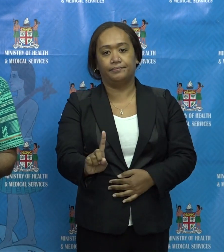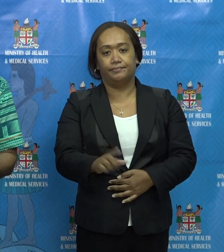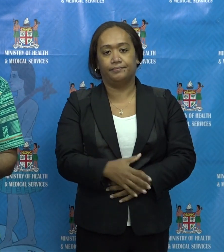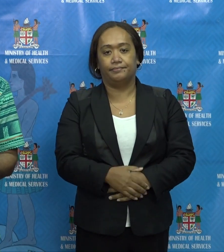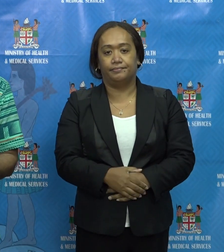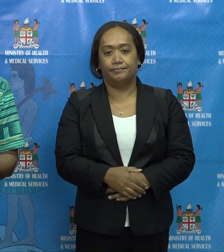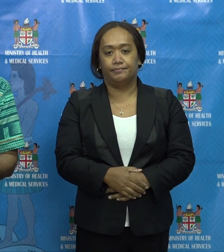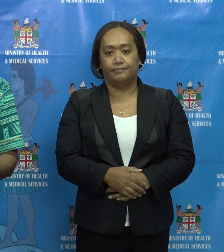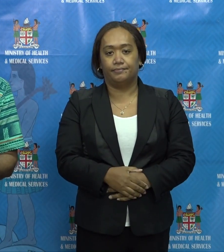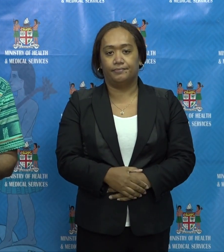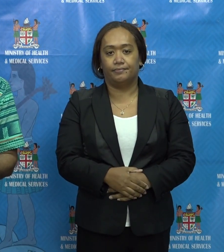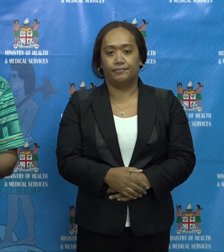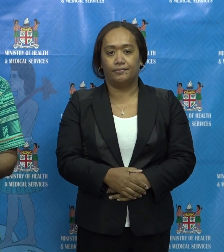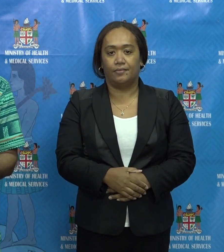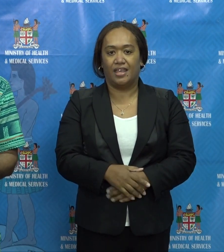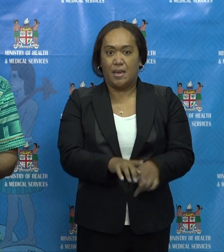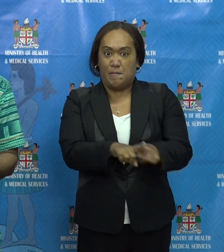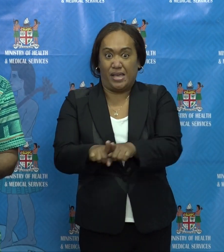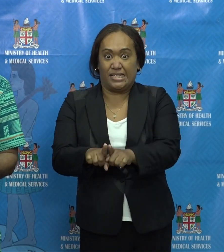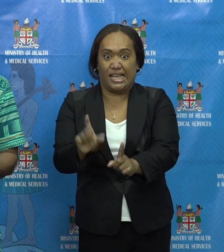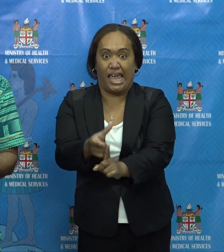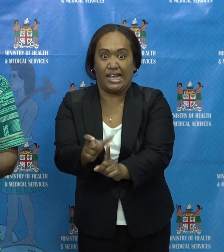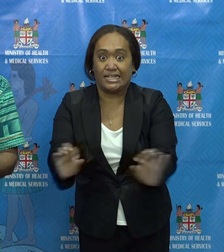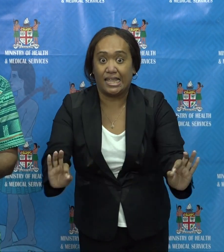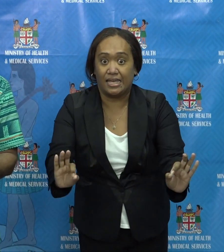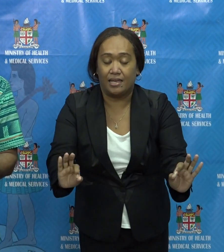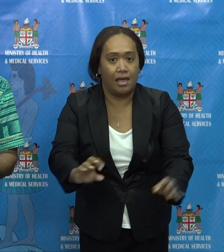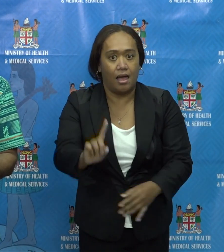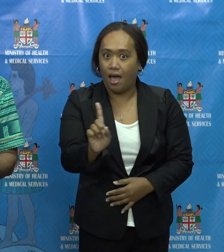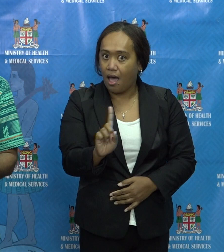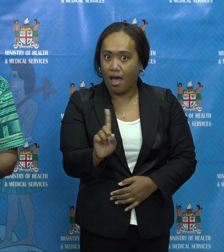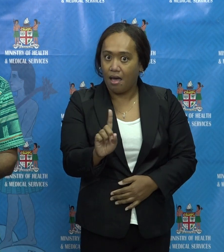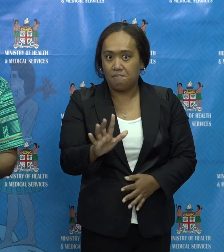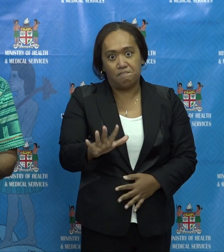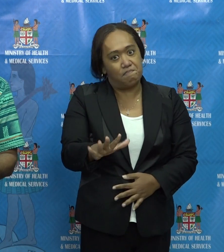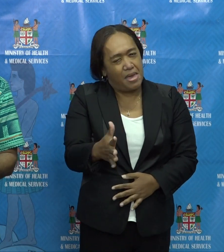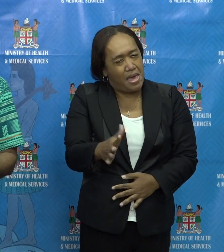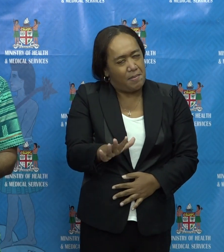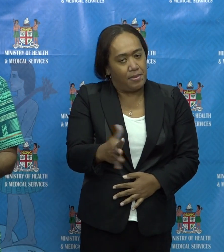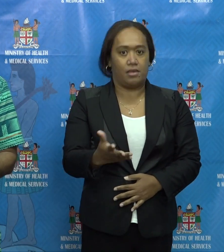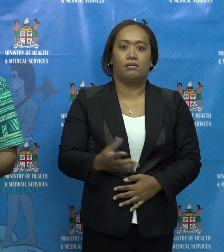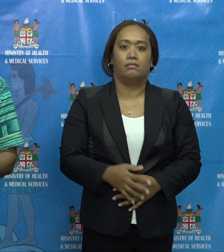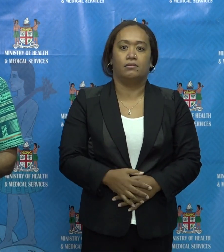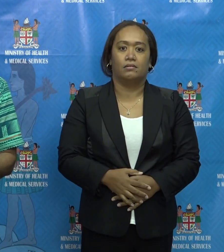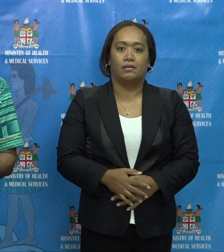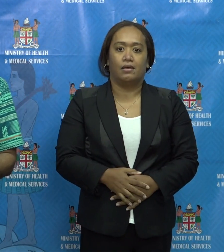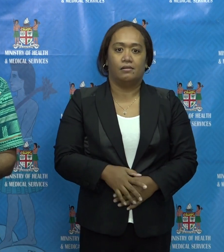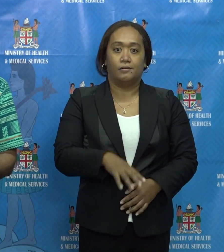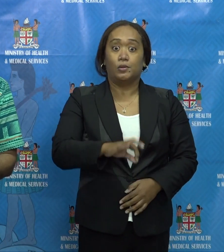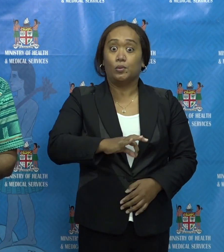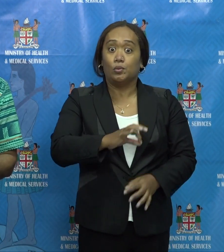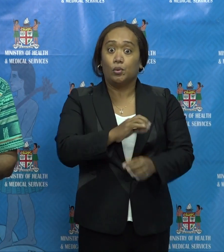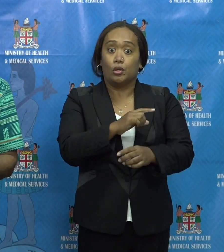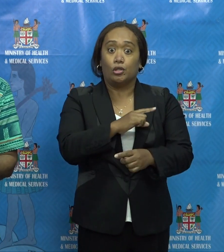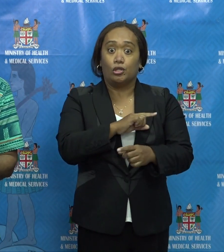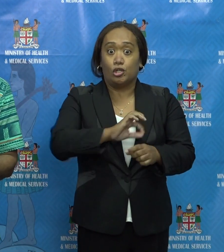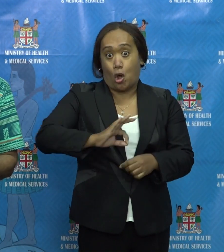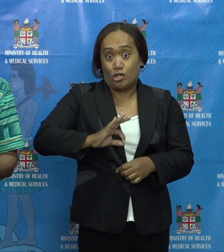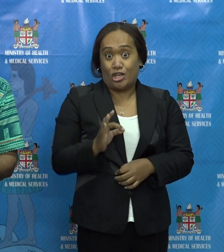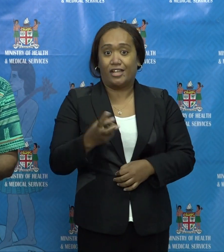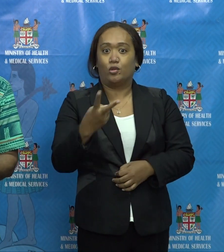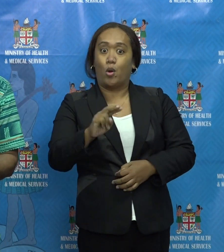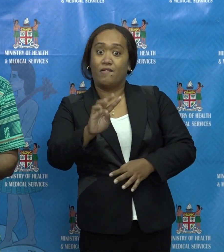doesn't mean there are no cases out there. It means none had been detected over 24 hours. That's it.